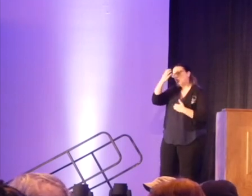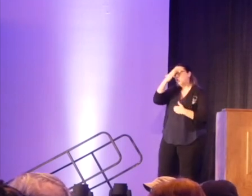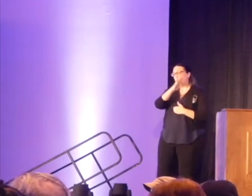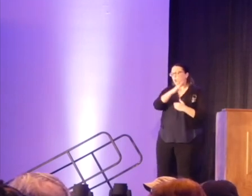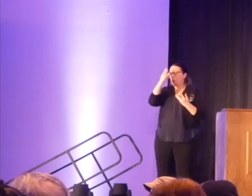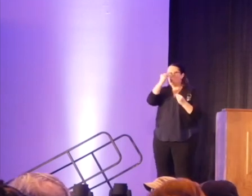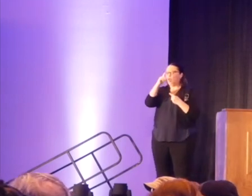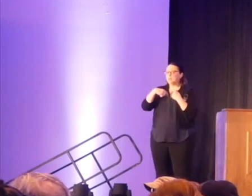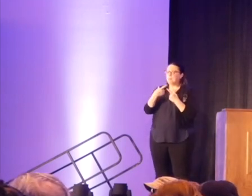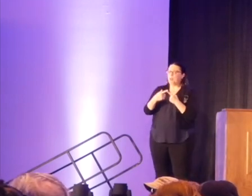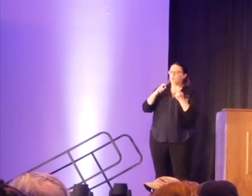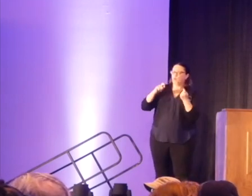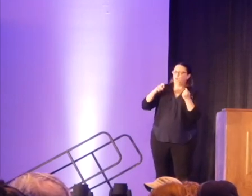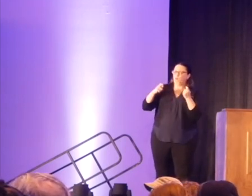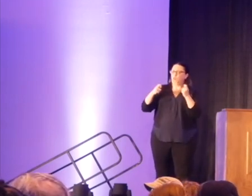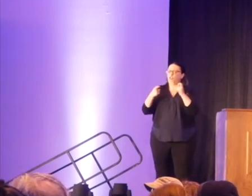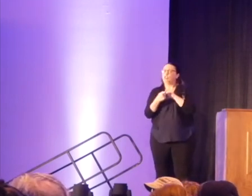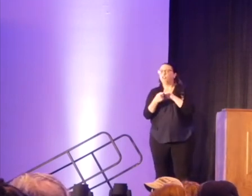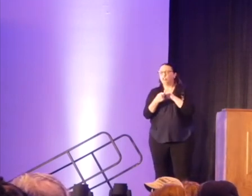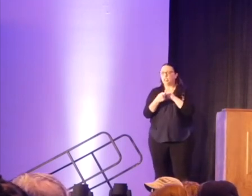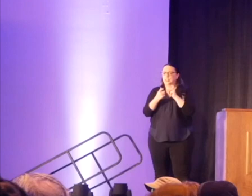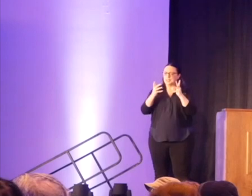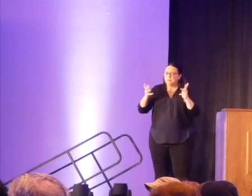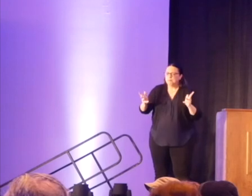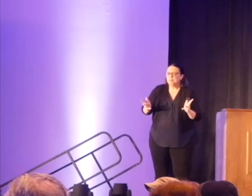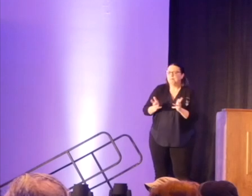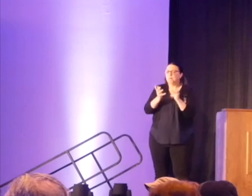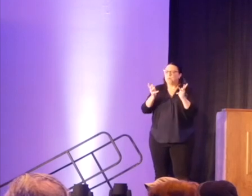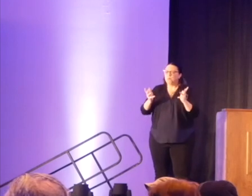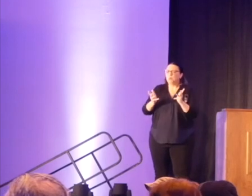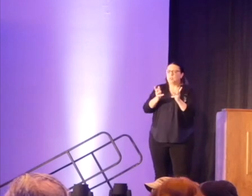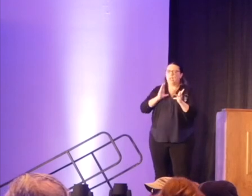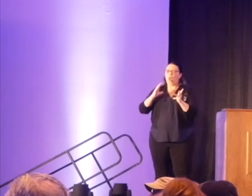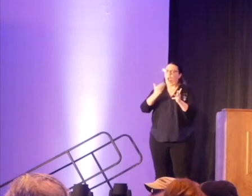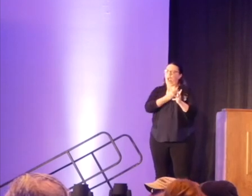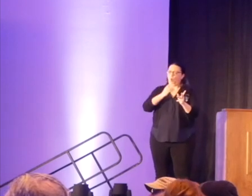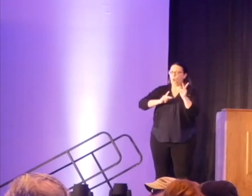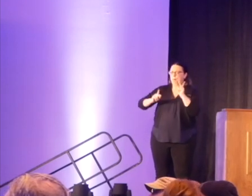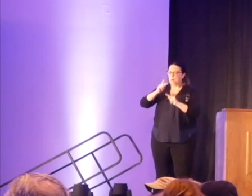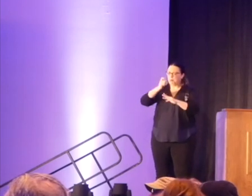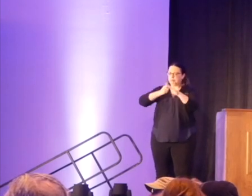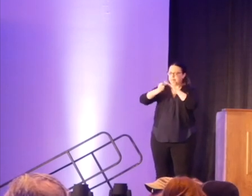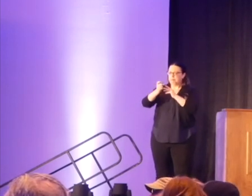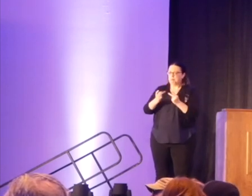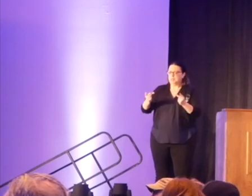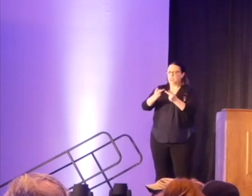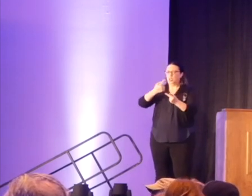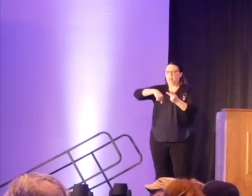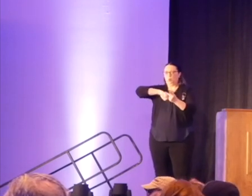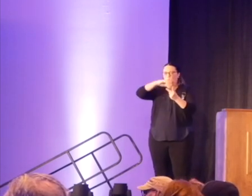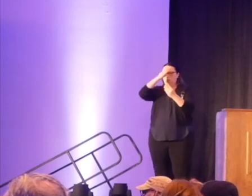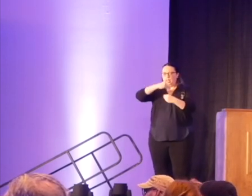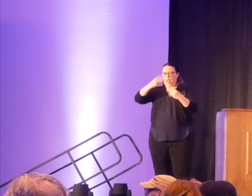envelope and sort of pushing it forward in putting our people in positions where we're telling stories that weren't originally